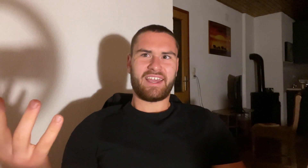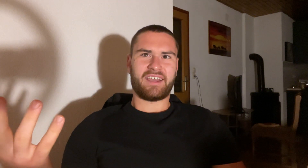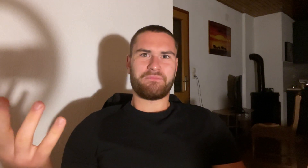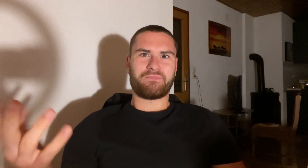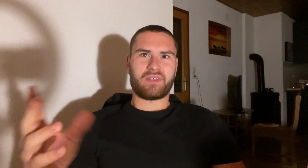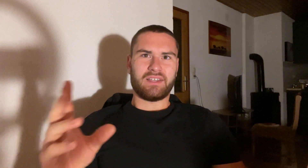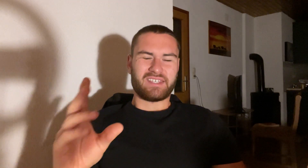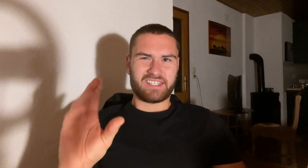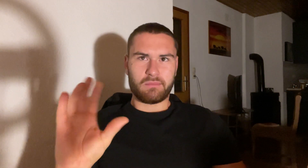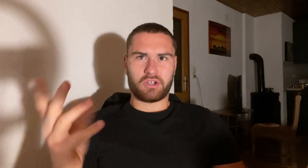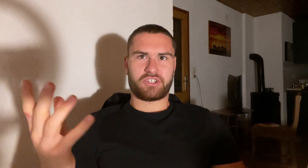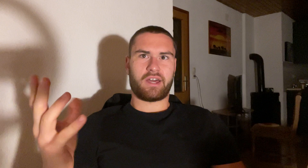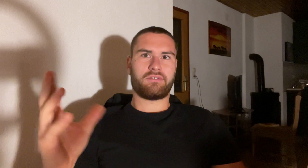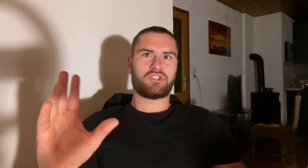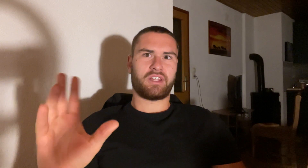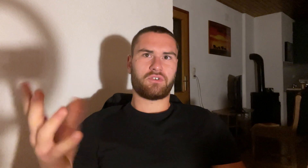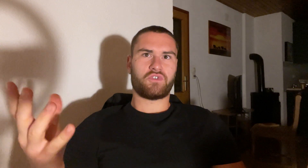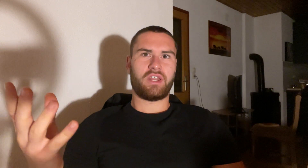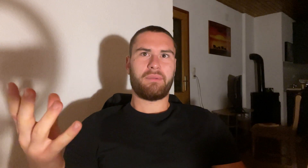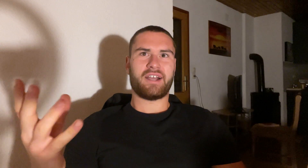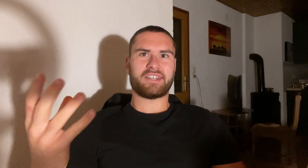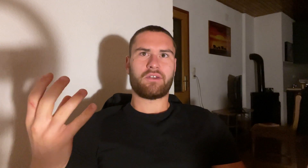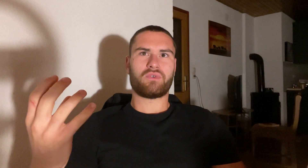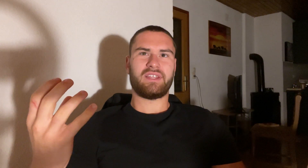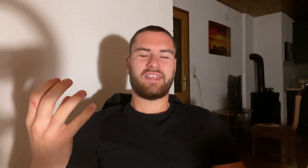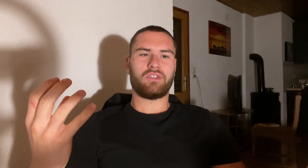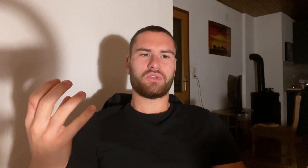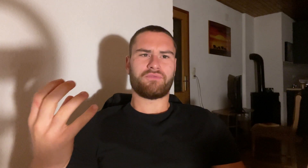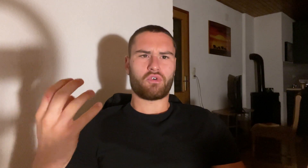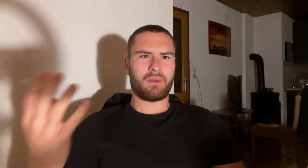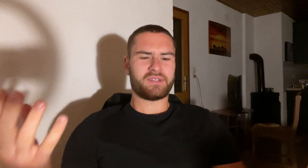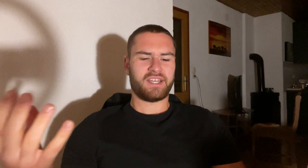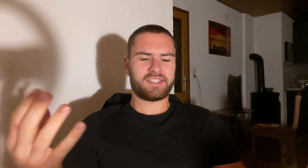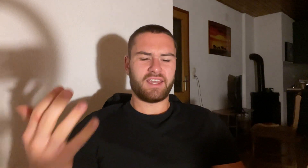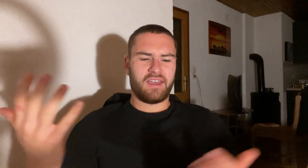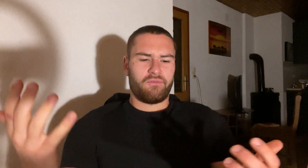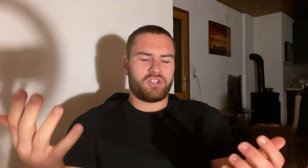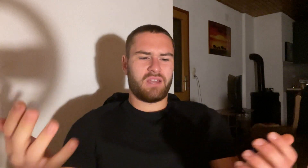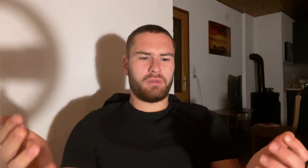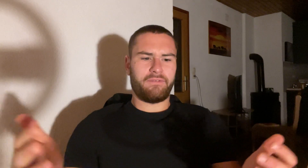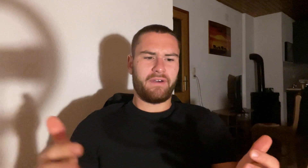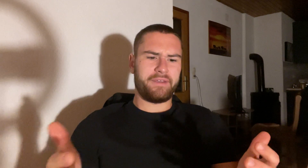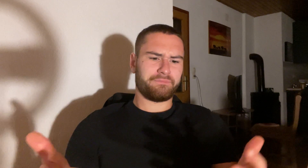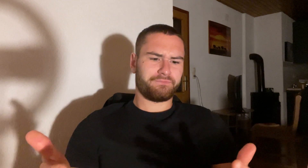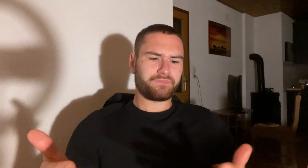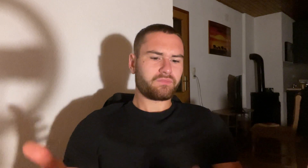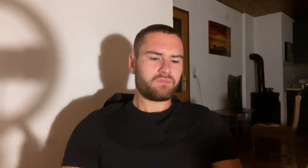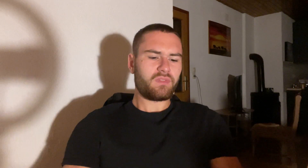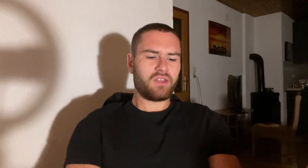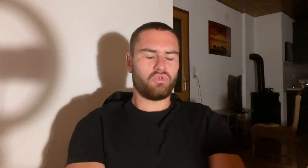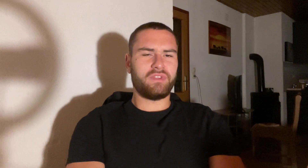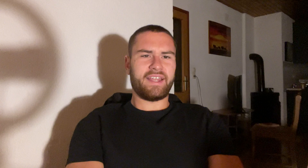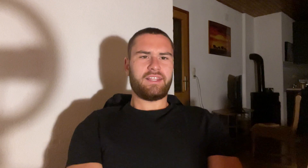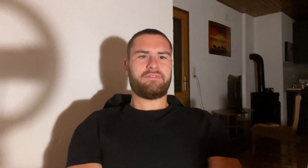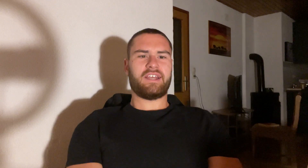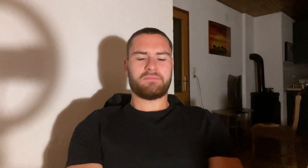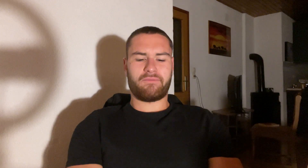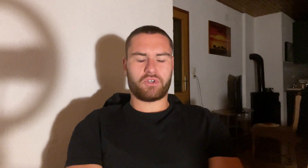like, similar style to stellar training because I don't really take those warm-up sets. For example, if I do deadlift as my first